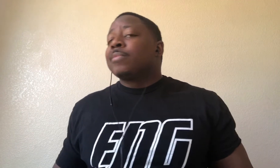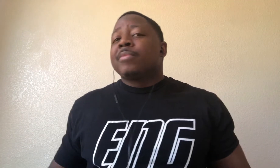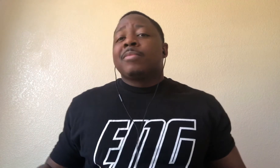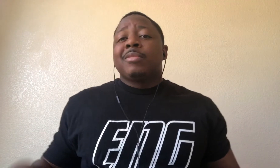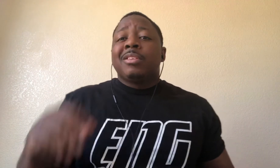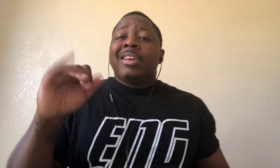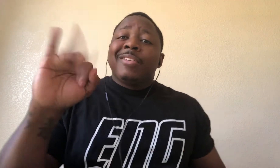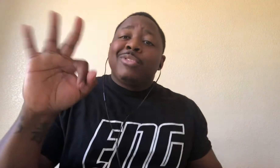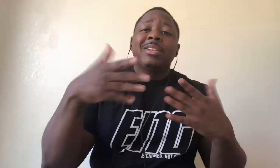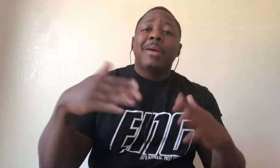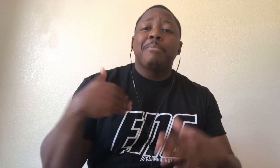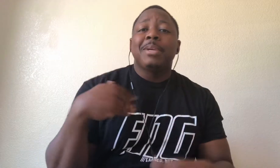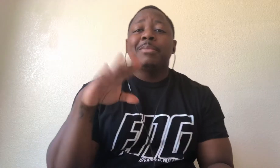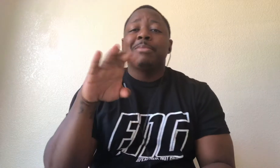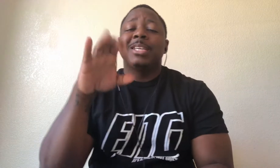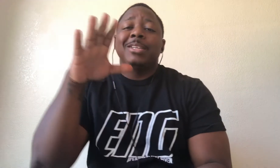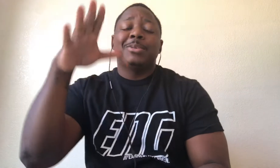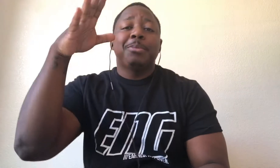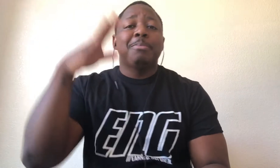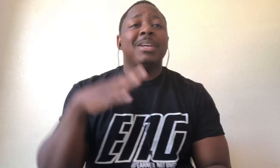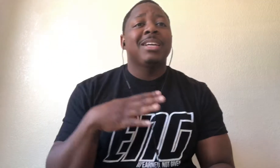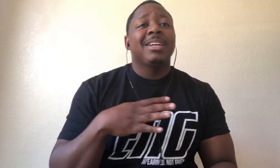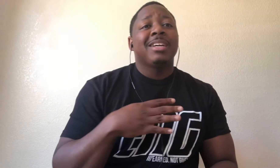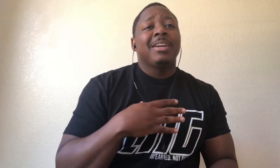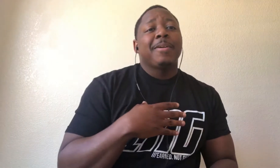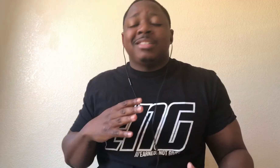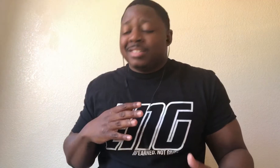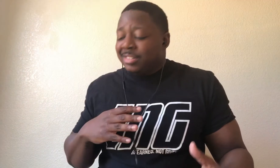And if you let me be your man